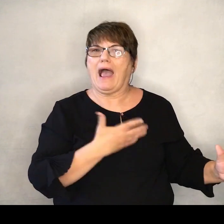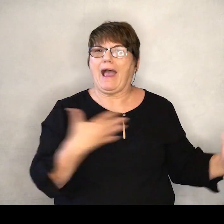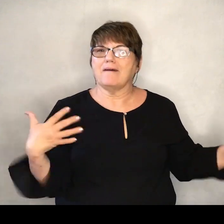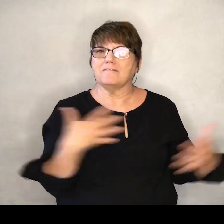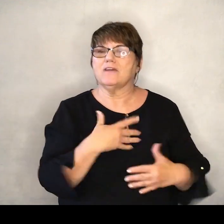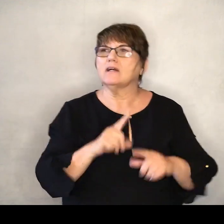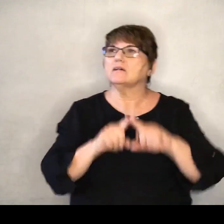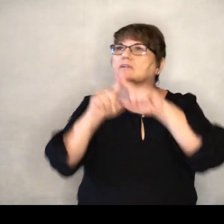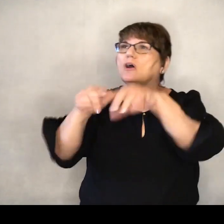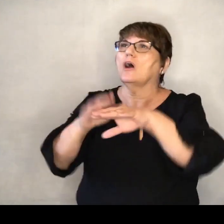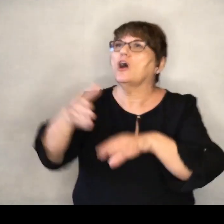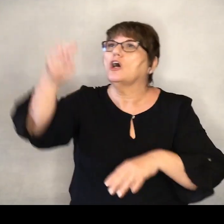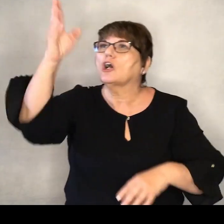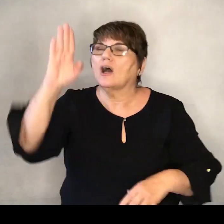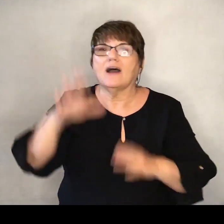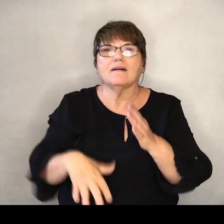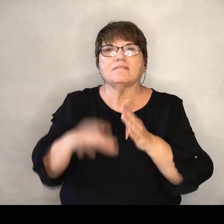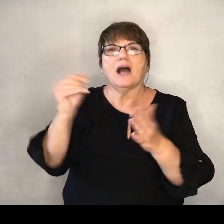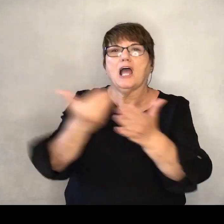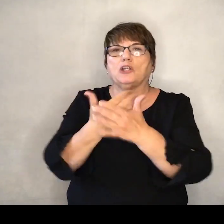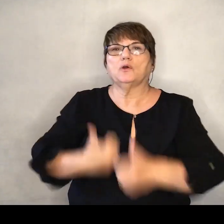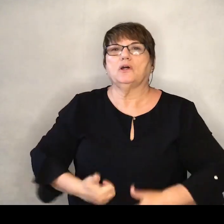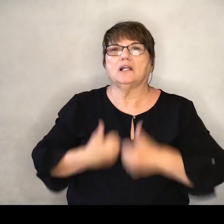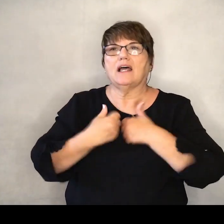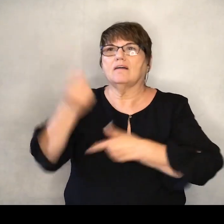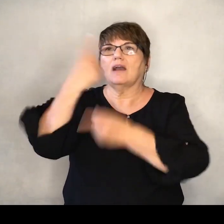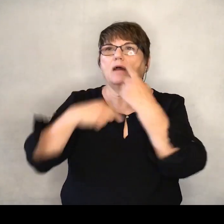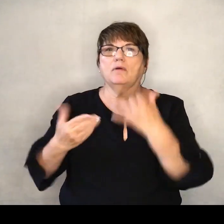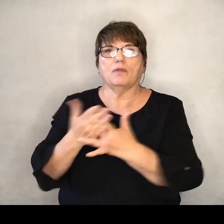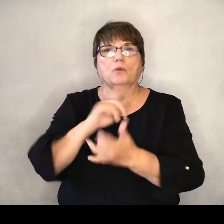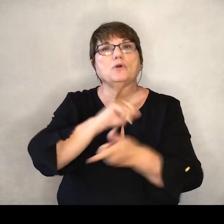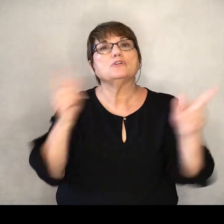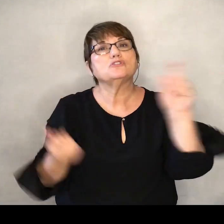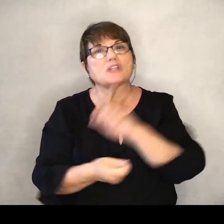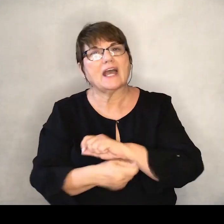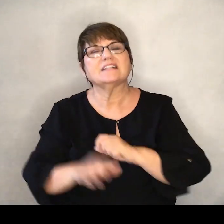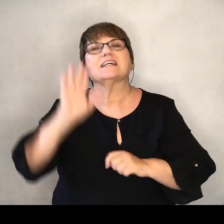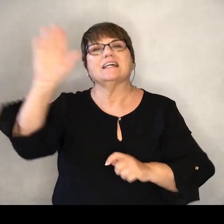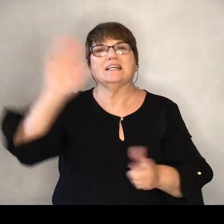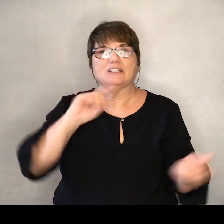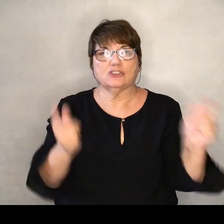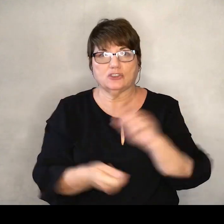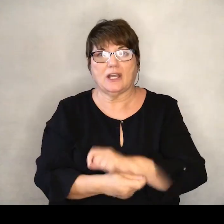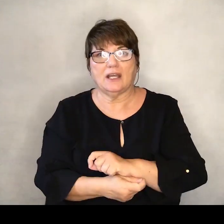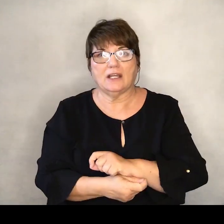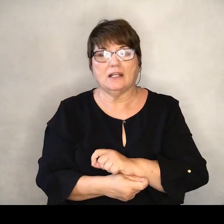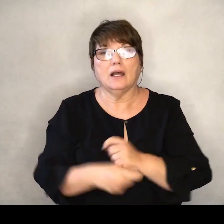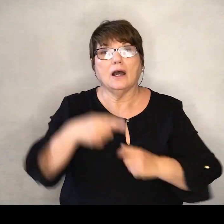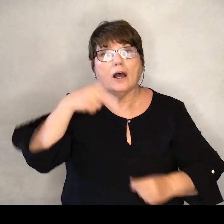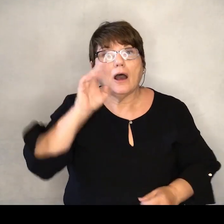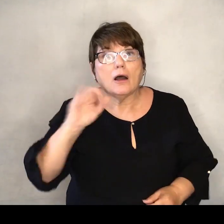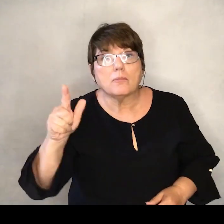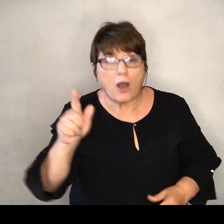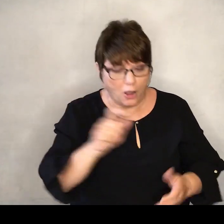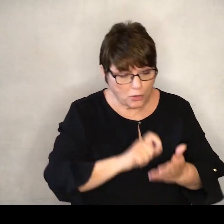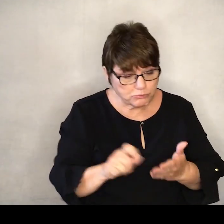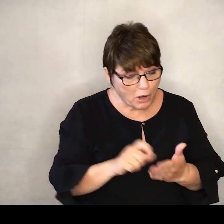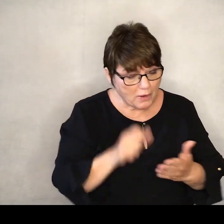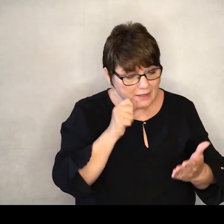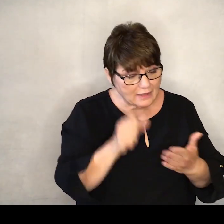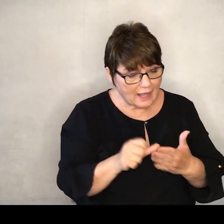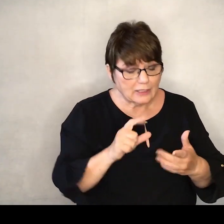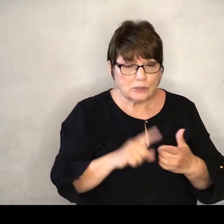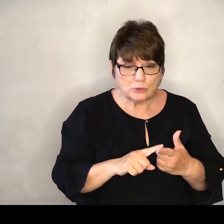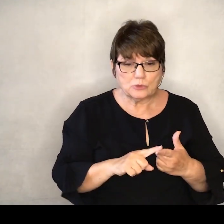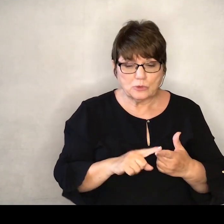lean upon God to find the new life that comes through change. You know, when Paul wrote his letters to the